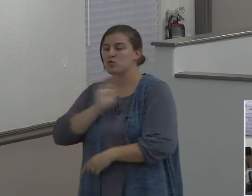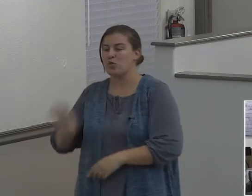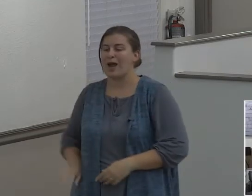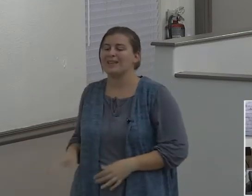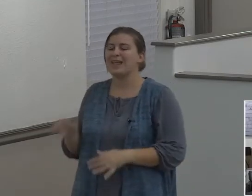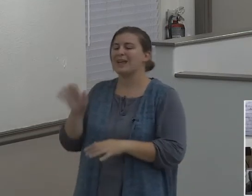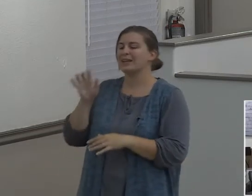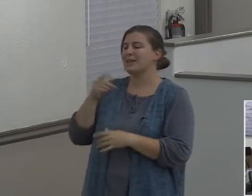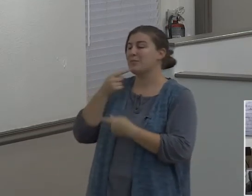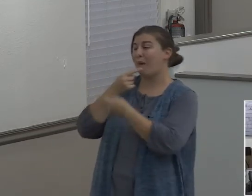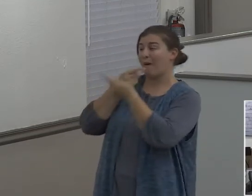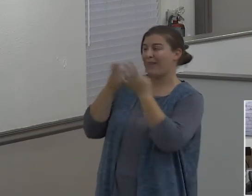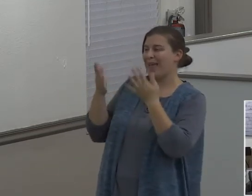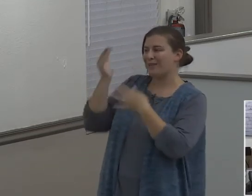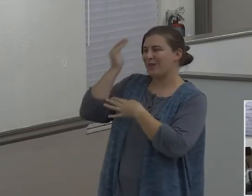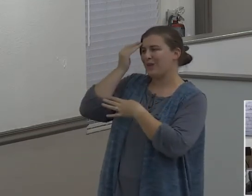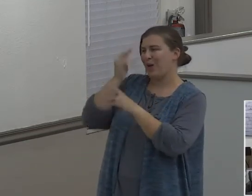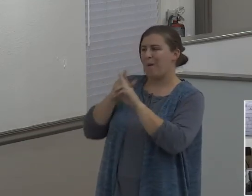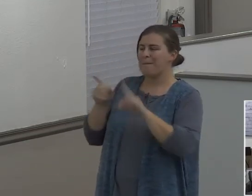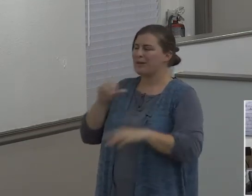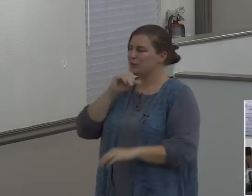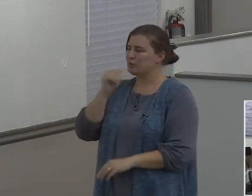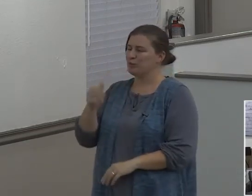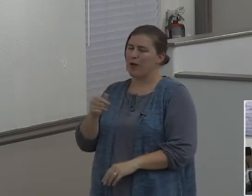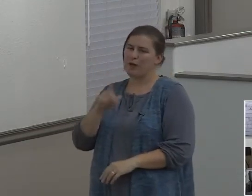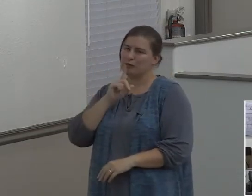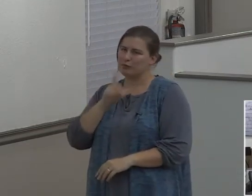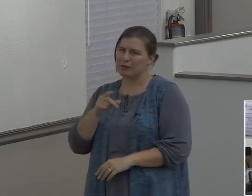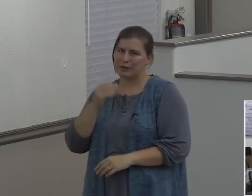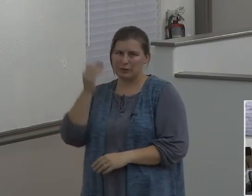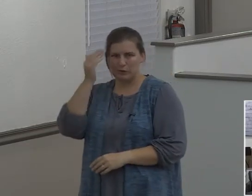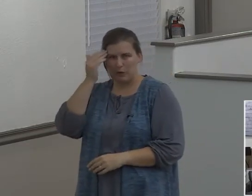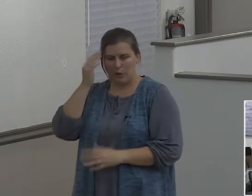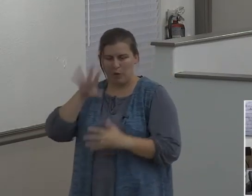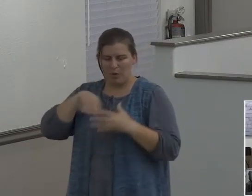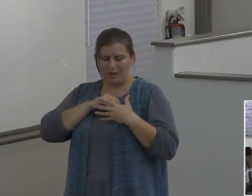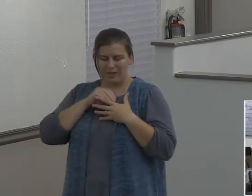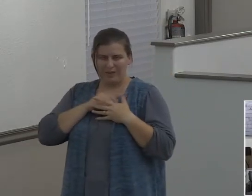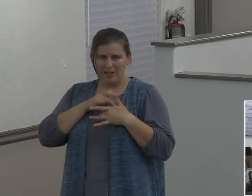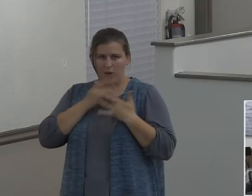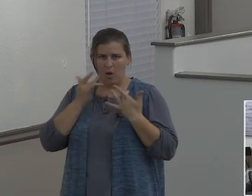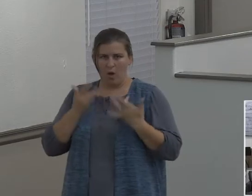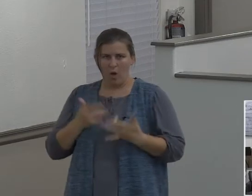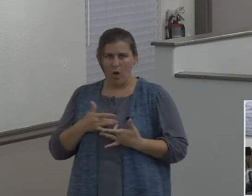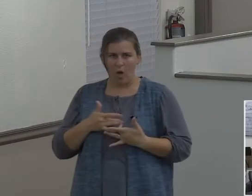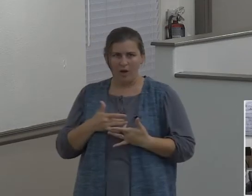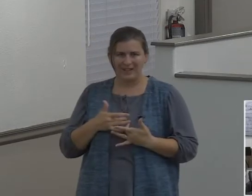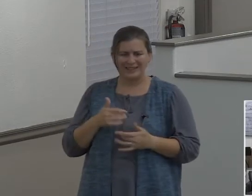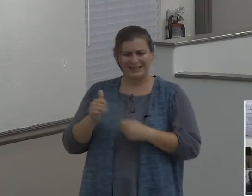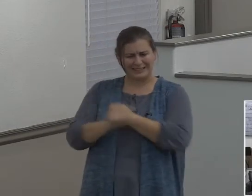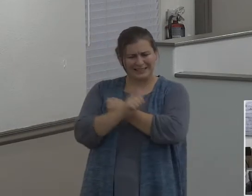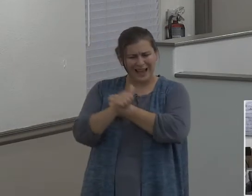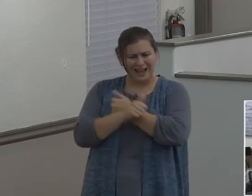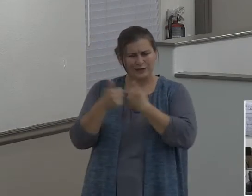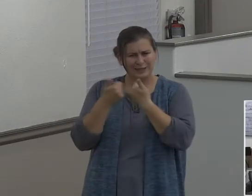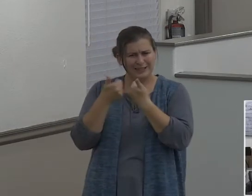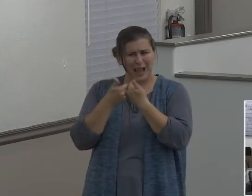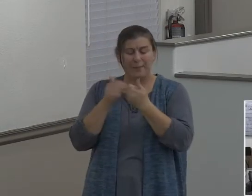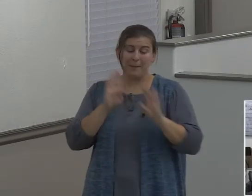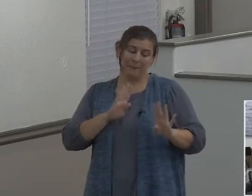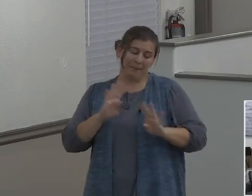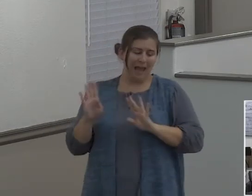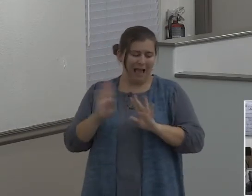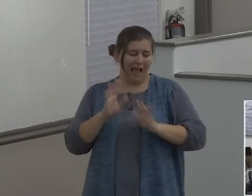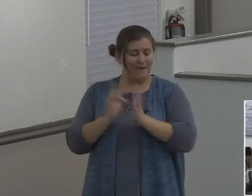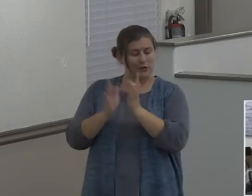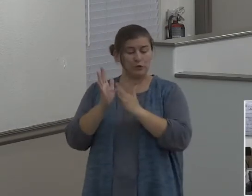dangerous game it is. To want to act like, yeah, I'm a Christian in subjection to God,